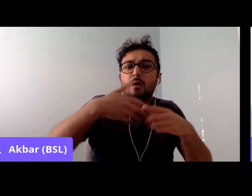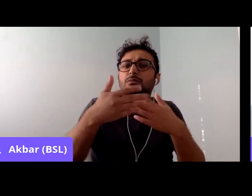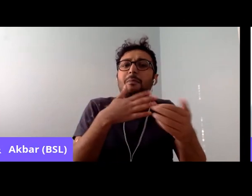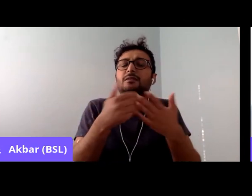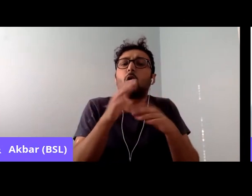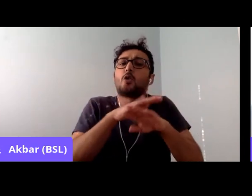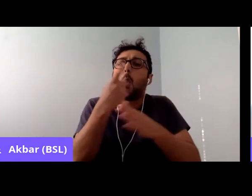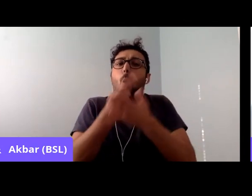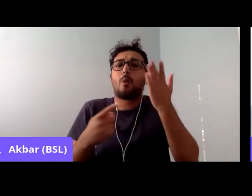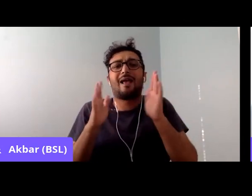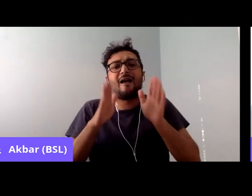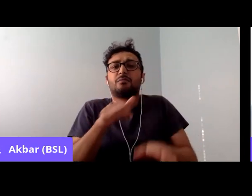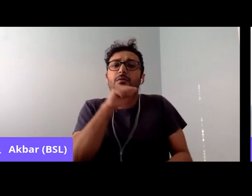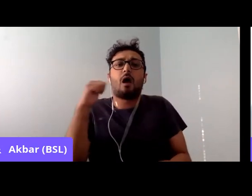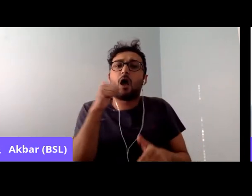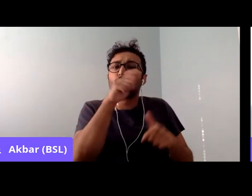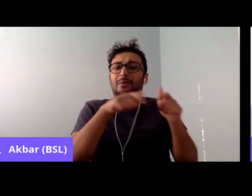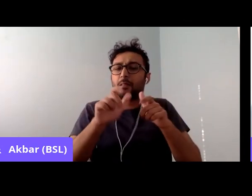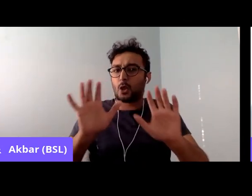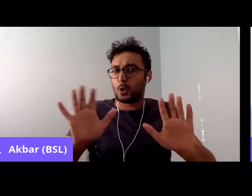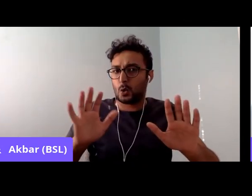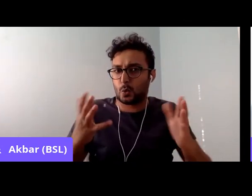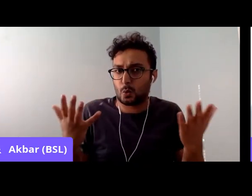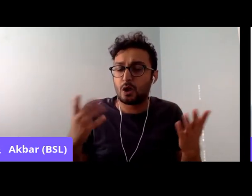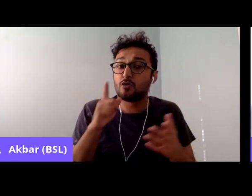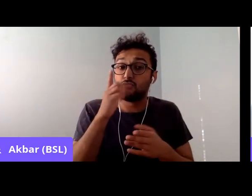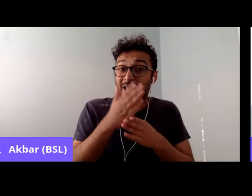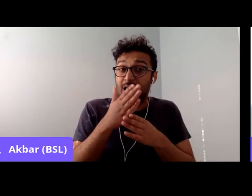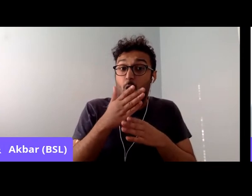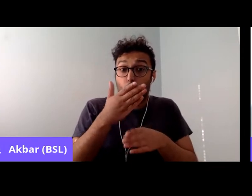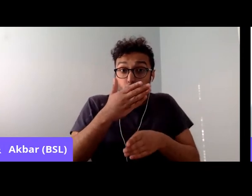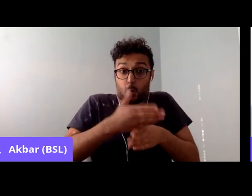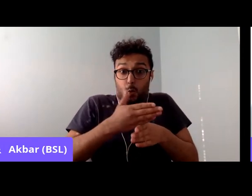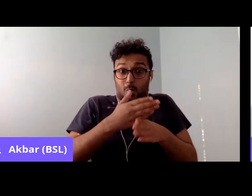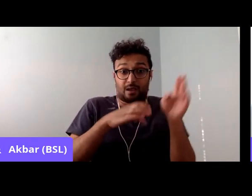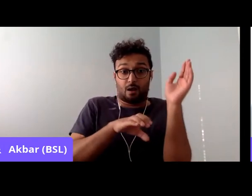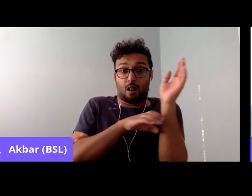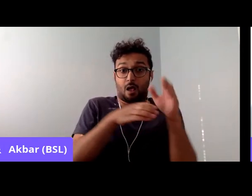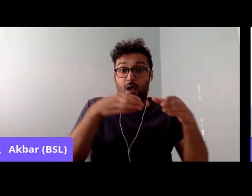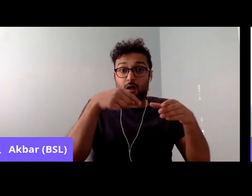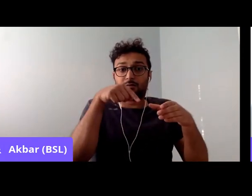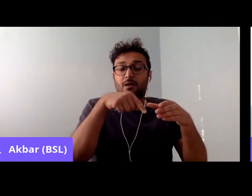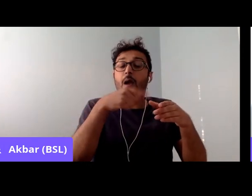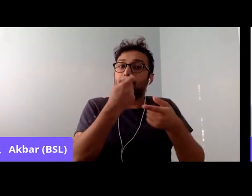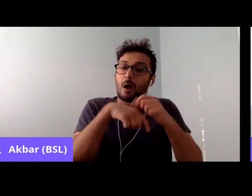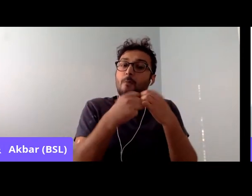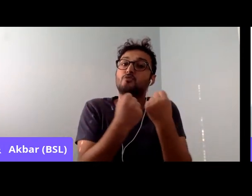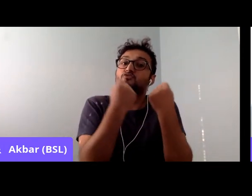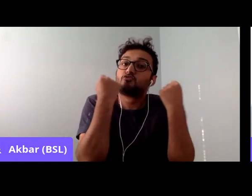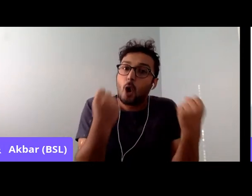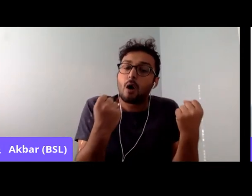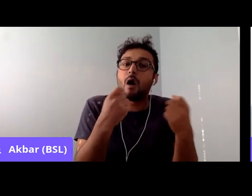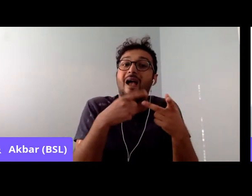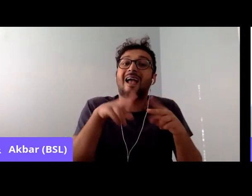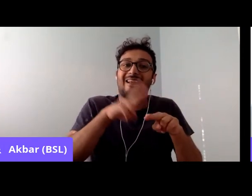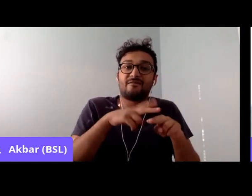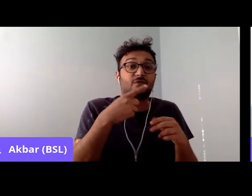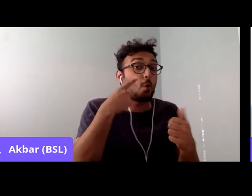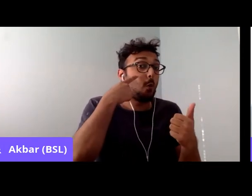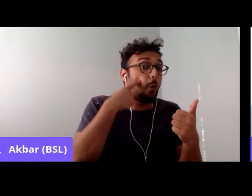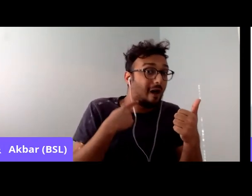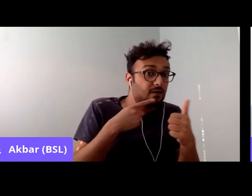as a whole is stronger if white workers and black and minority ethnic